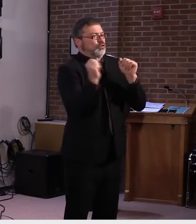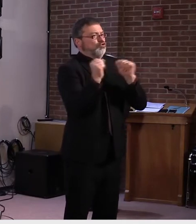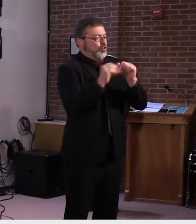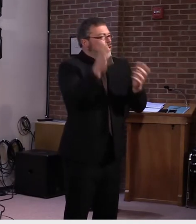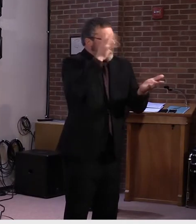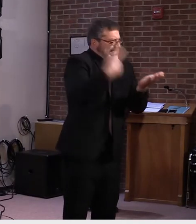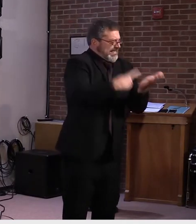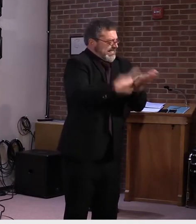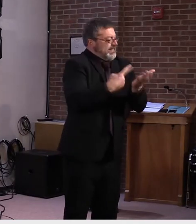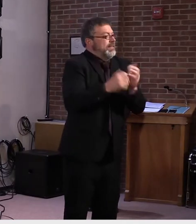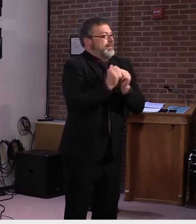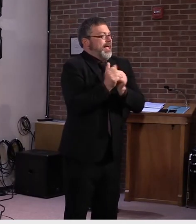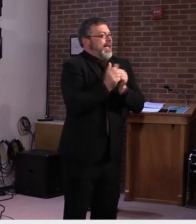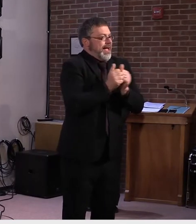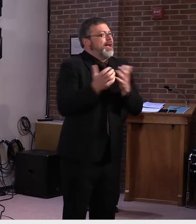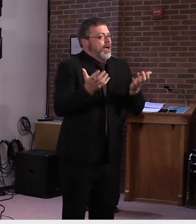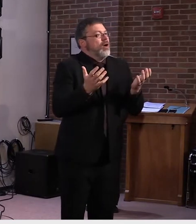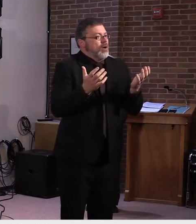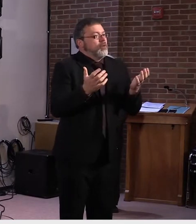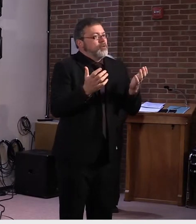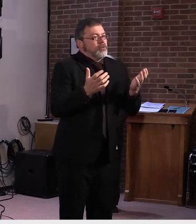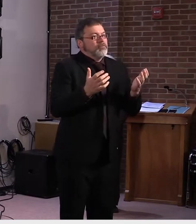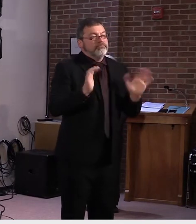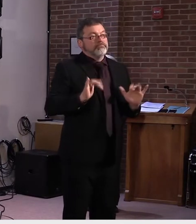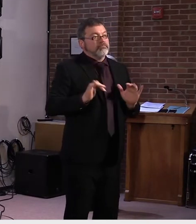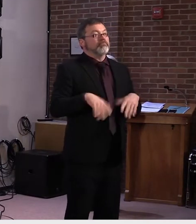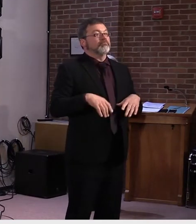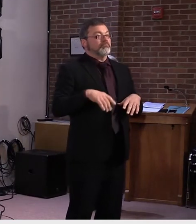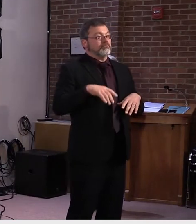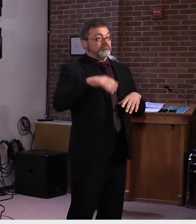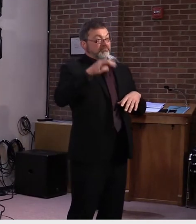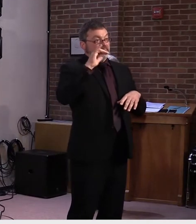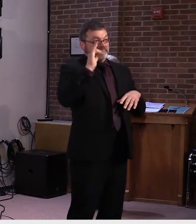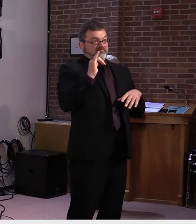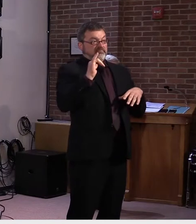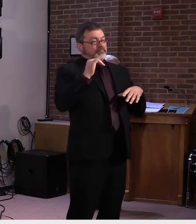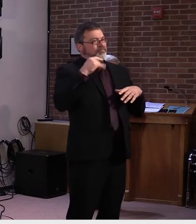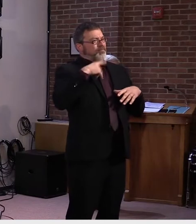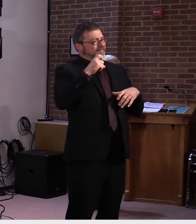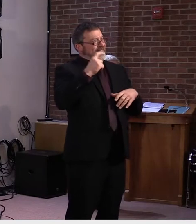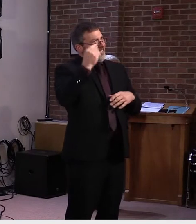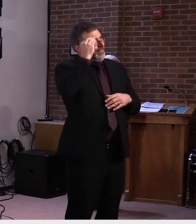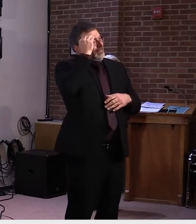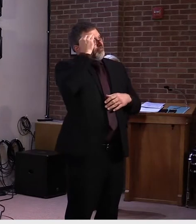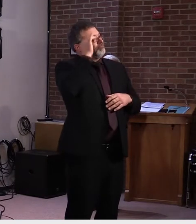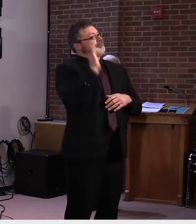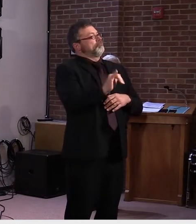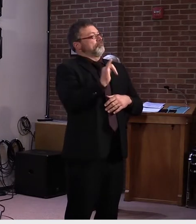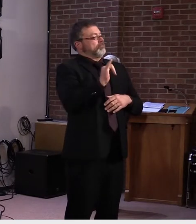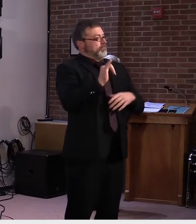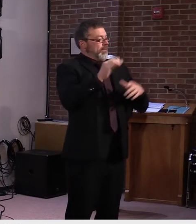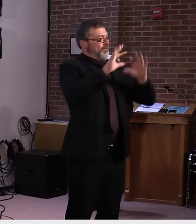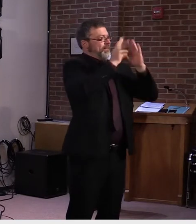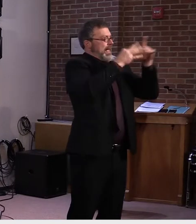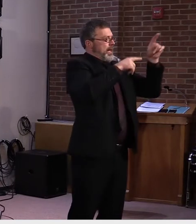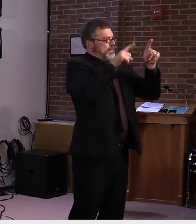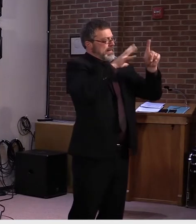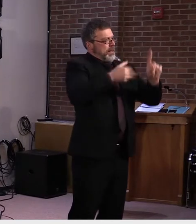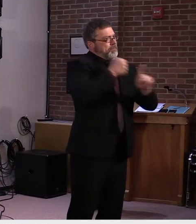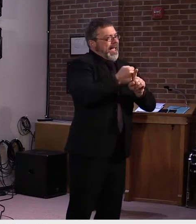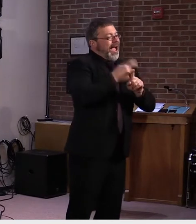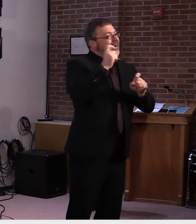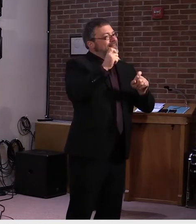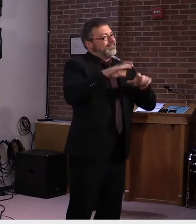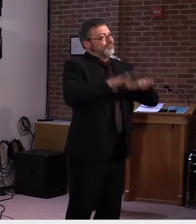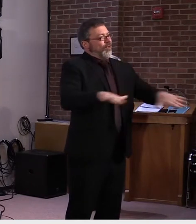care. Secretary Smith will provide more information next, but here is the overview. We know we